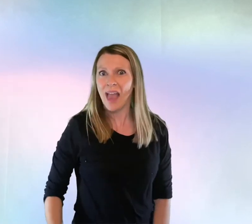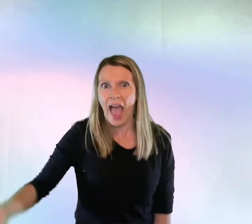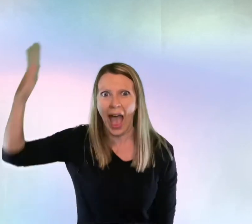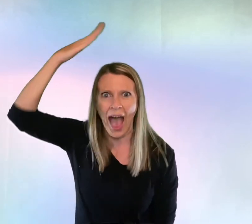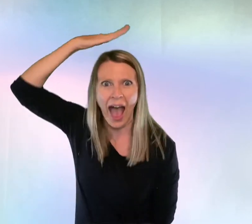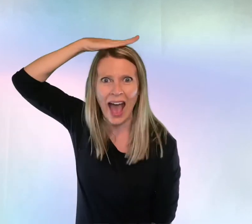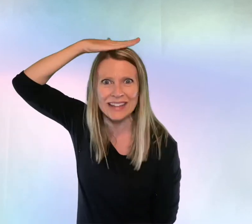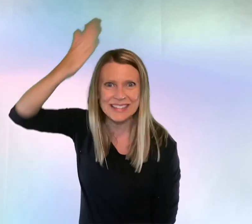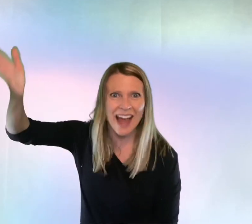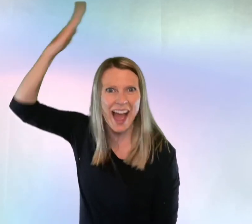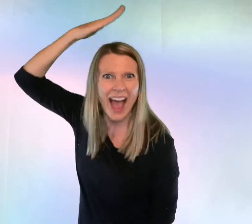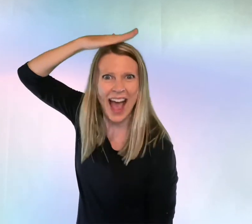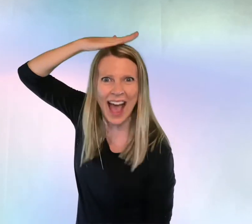hat, hat.